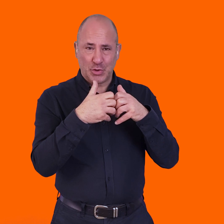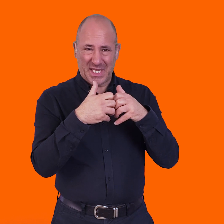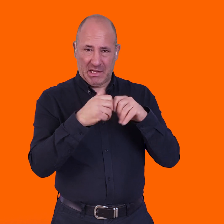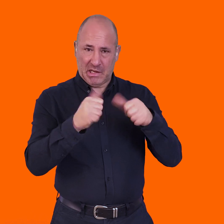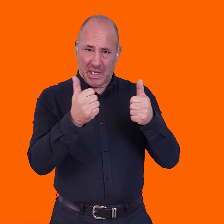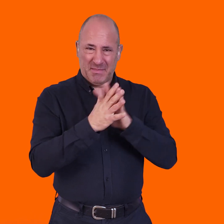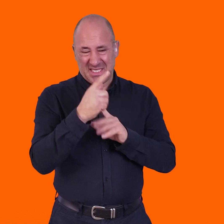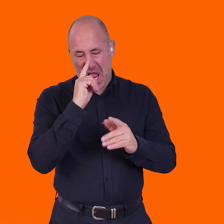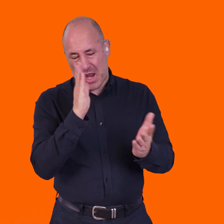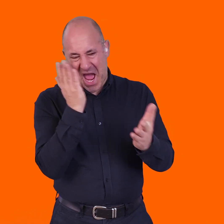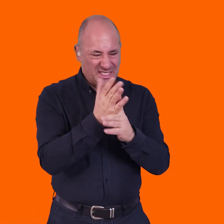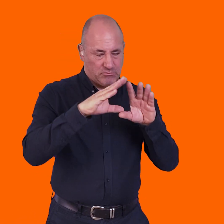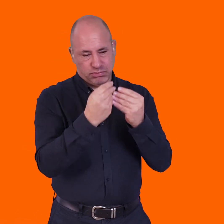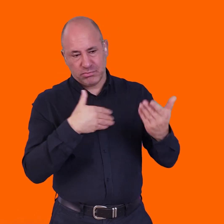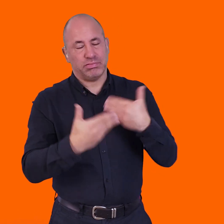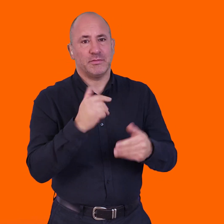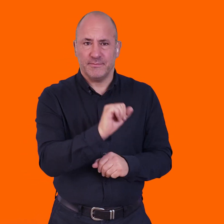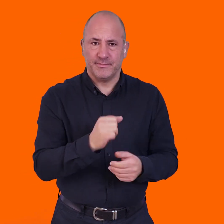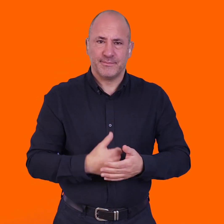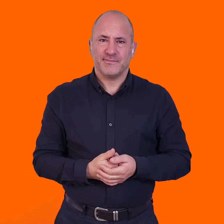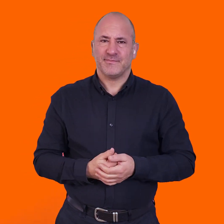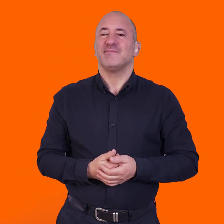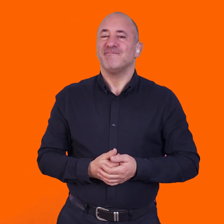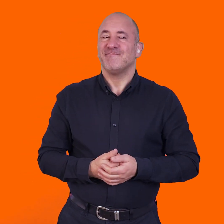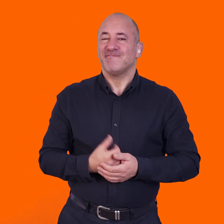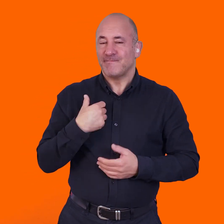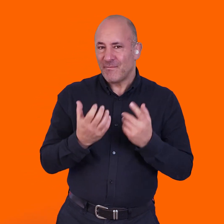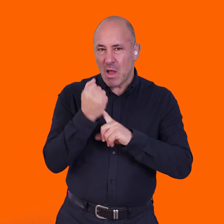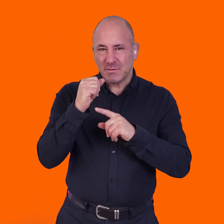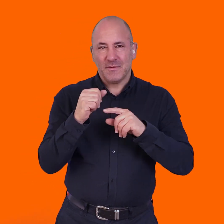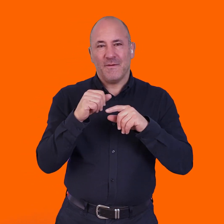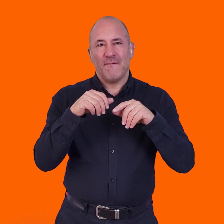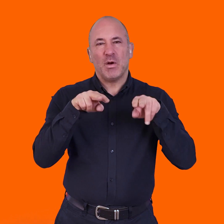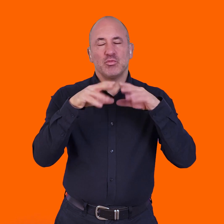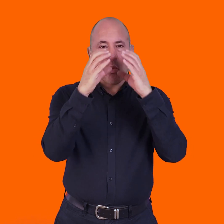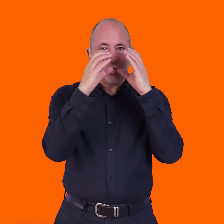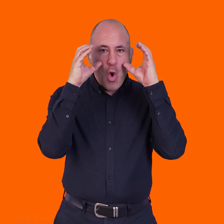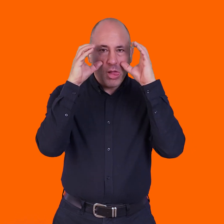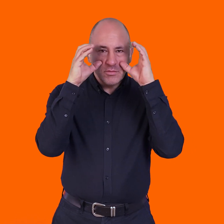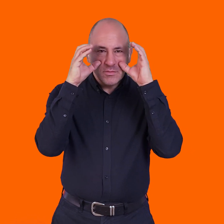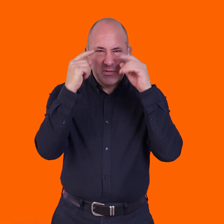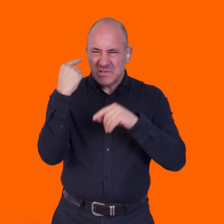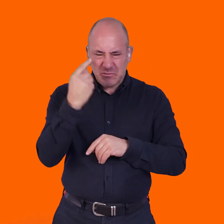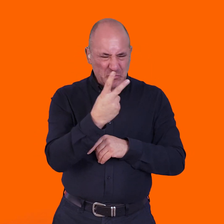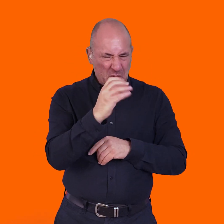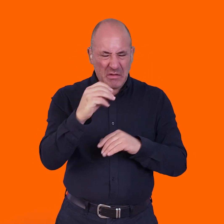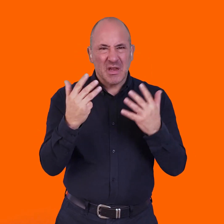of access, as a disabled artist? I discovered video goggles in, I don't know, 2009.